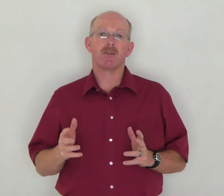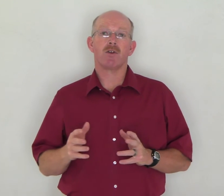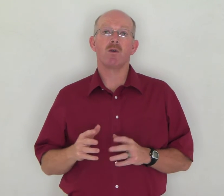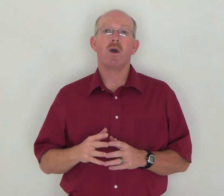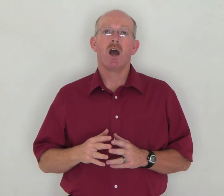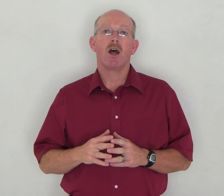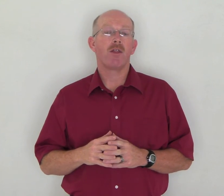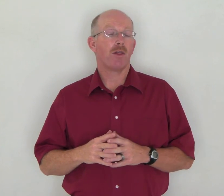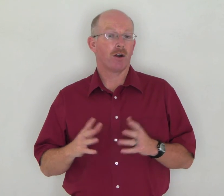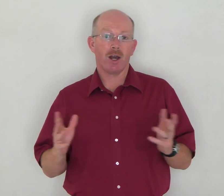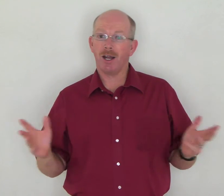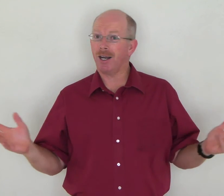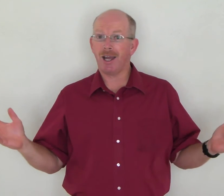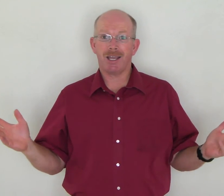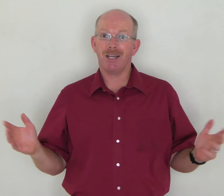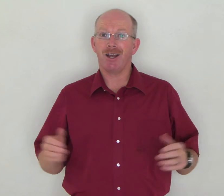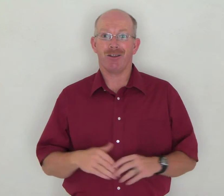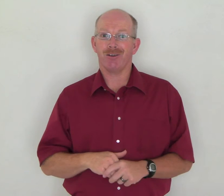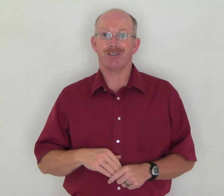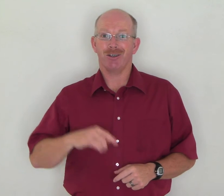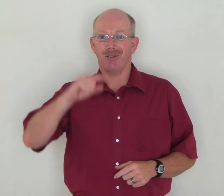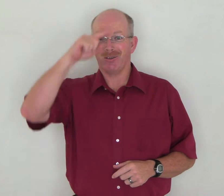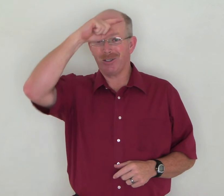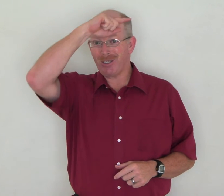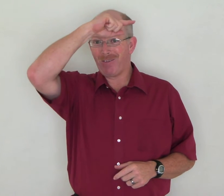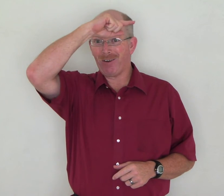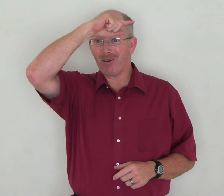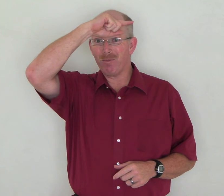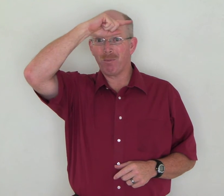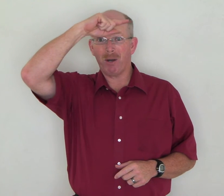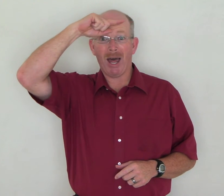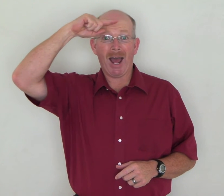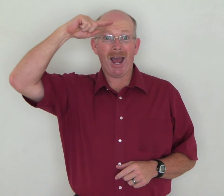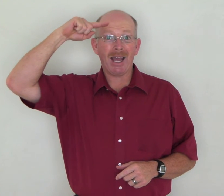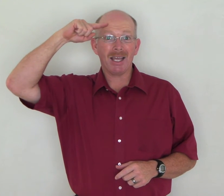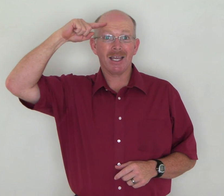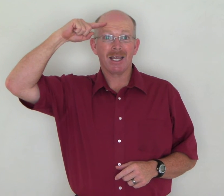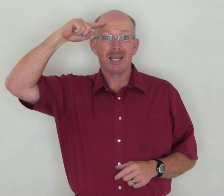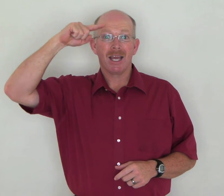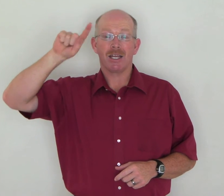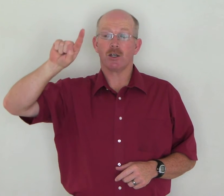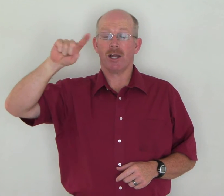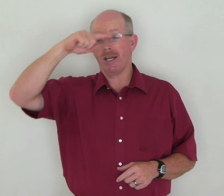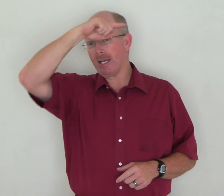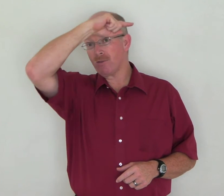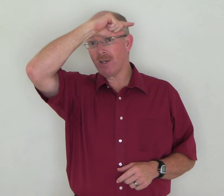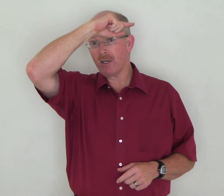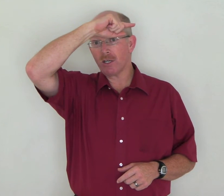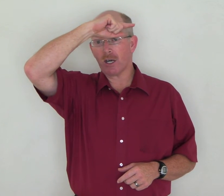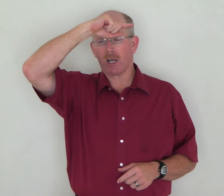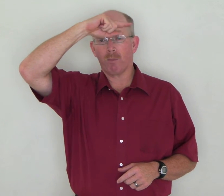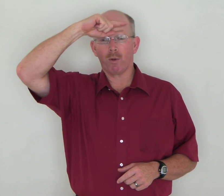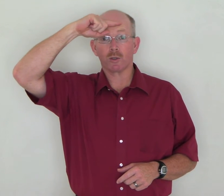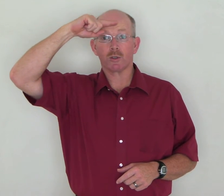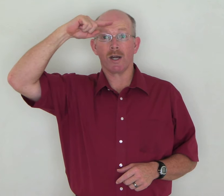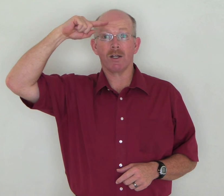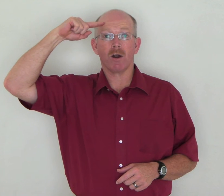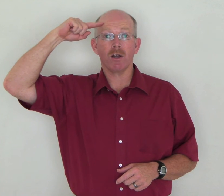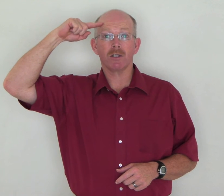few, they're not like any others. So you just have to learn them. Black. It's your index finger and you're going to pull straight across your